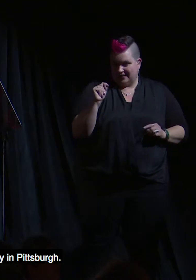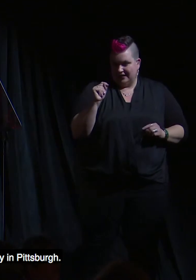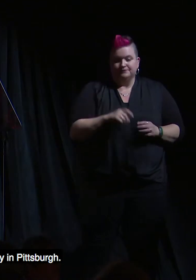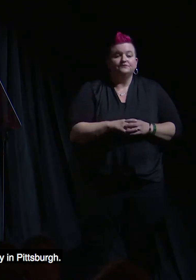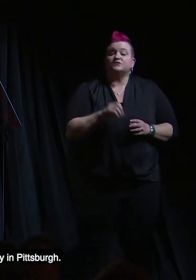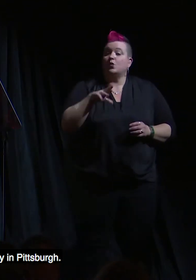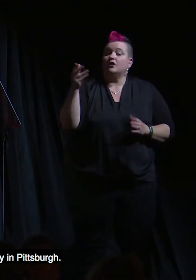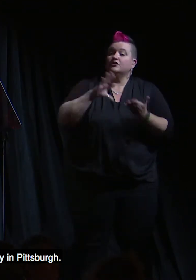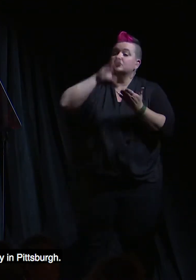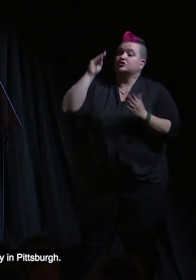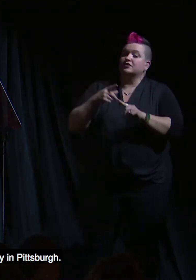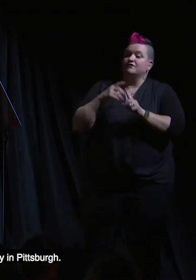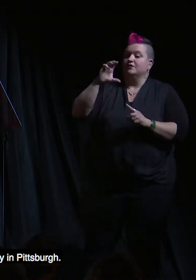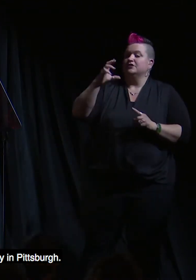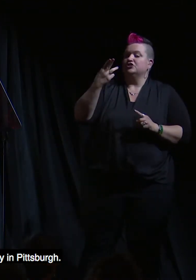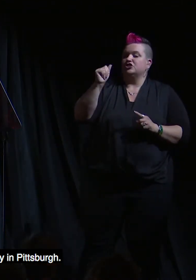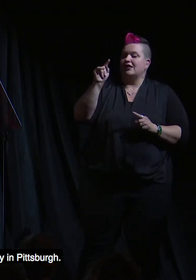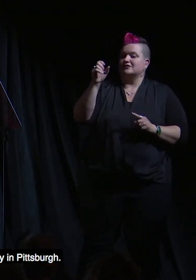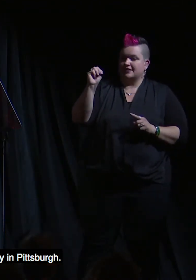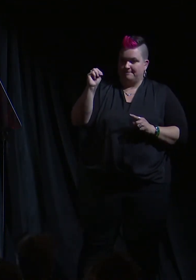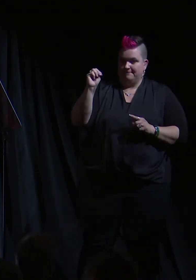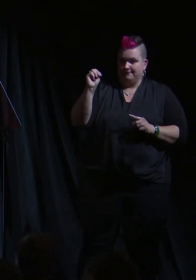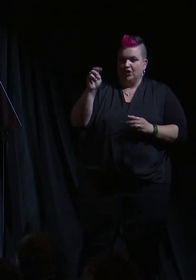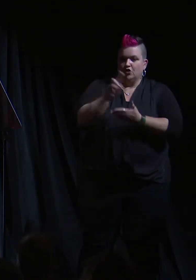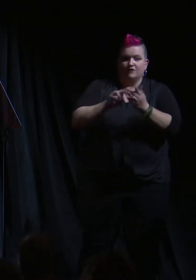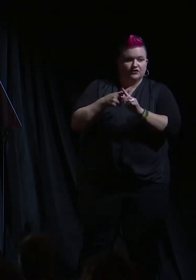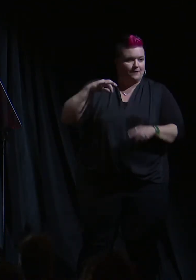Or the students from Chatham University in Pittsburgh.